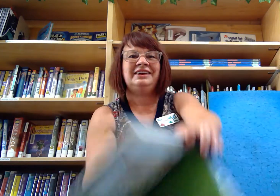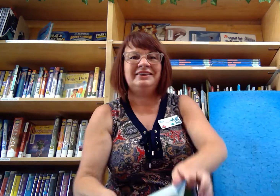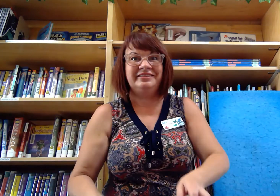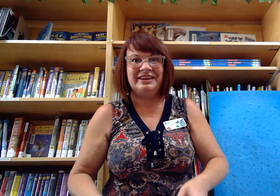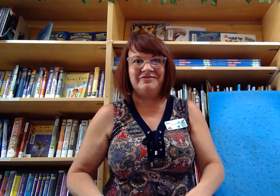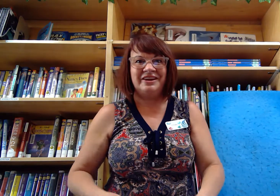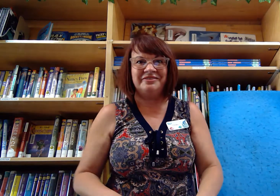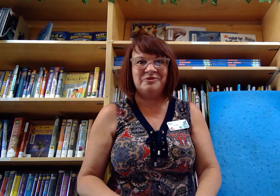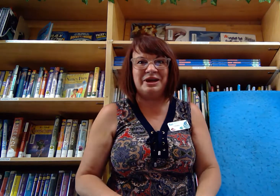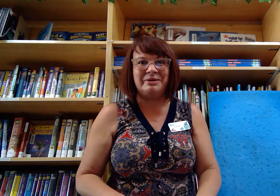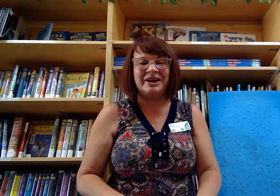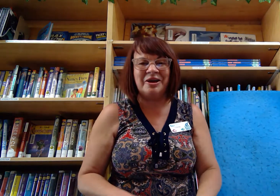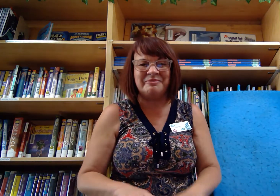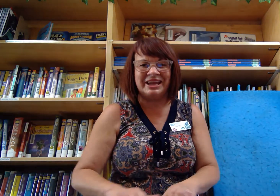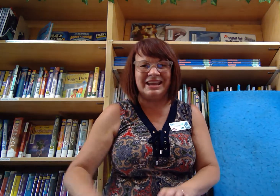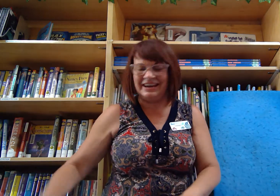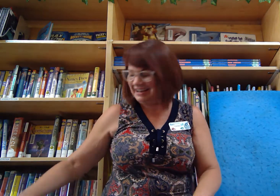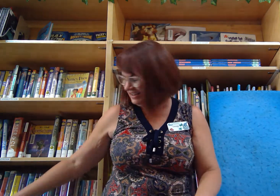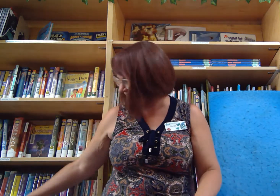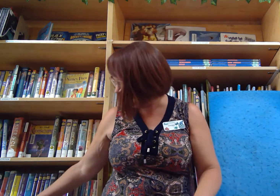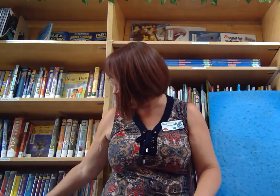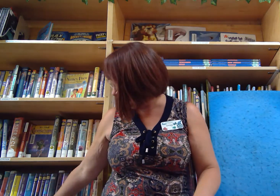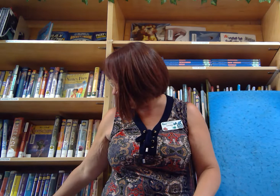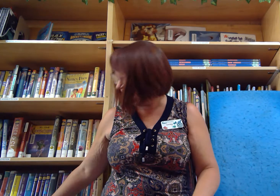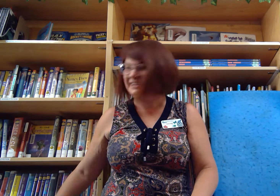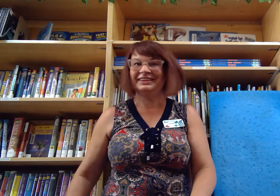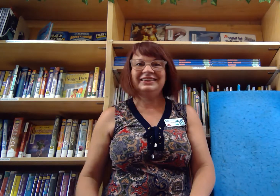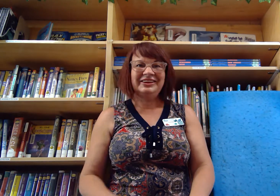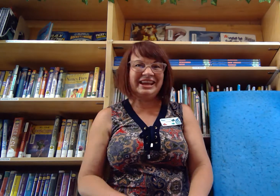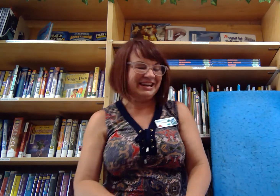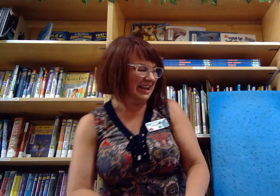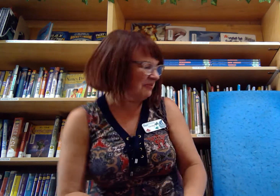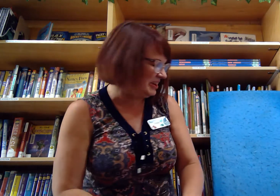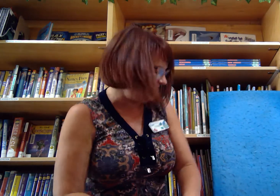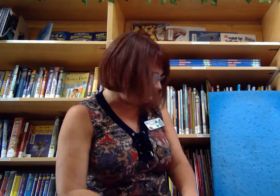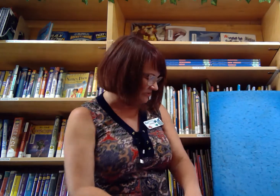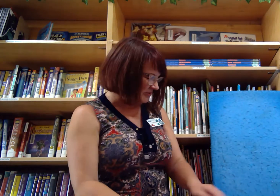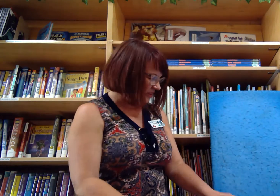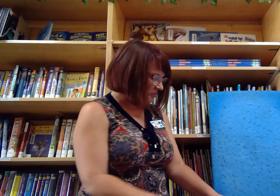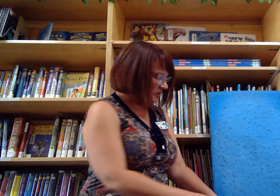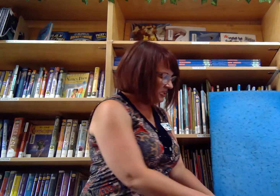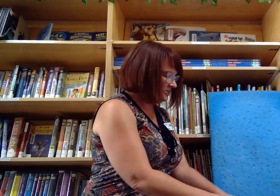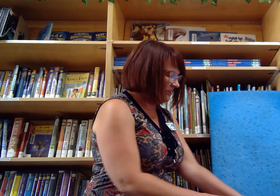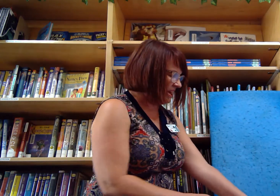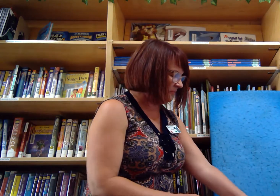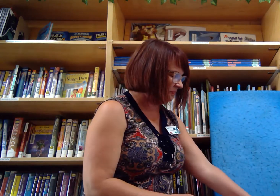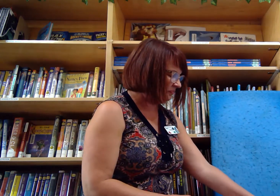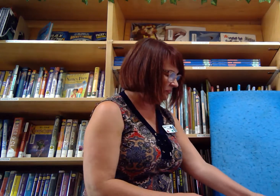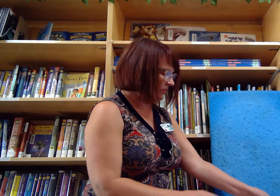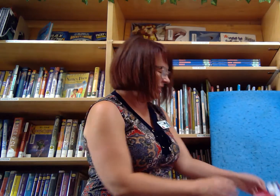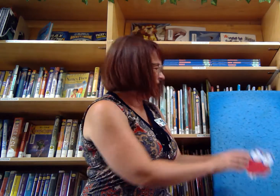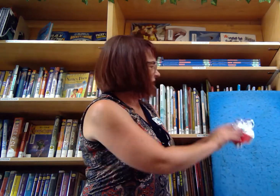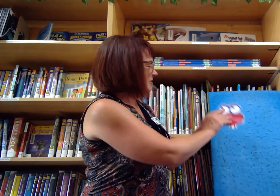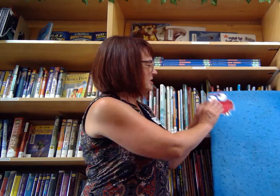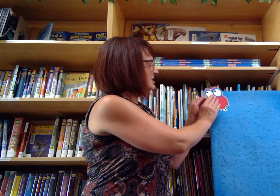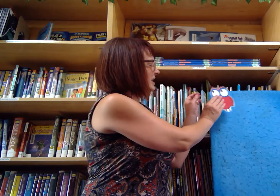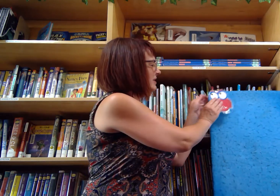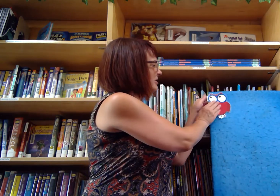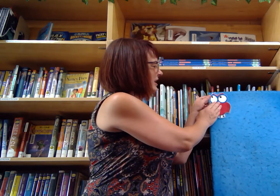They found their way back home again. Okay, now we're going to do a felt board story. right. On one side I'm going to